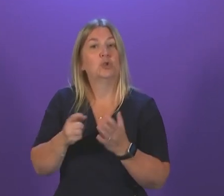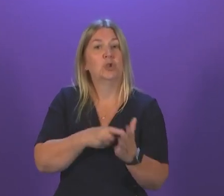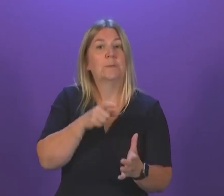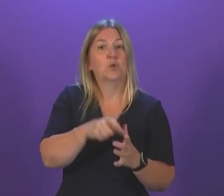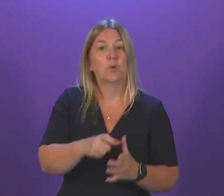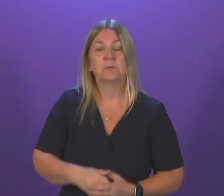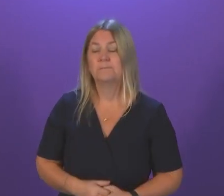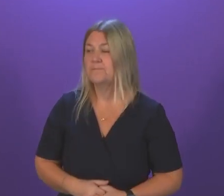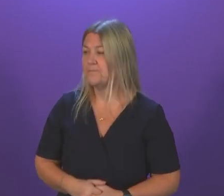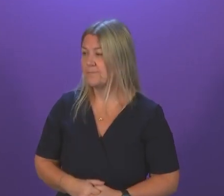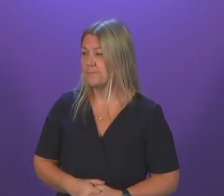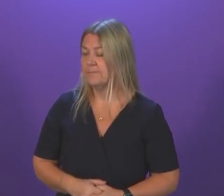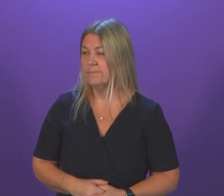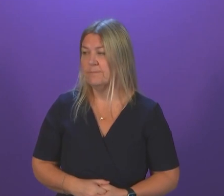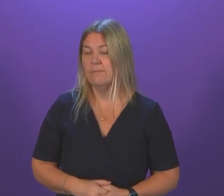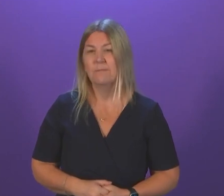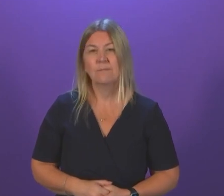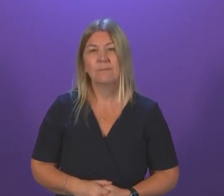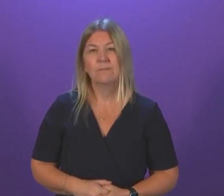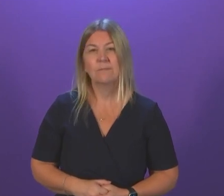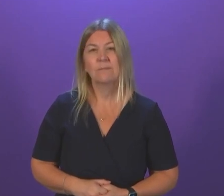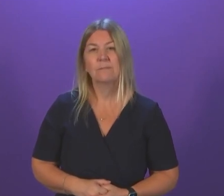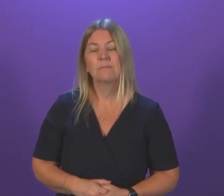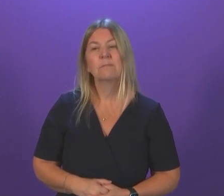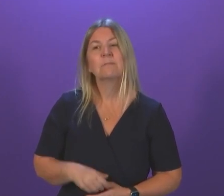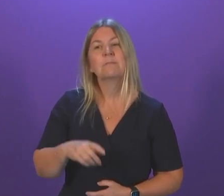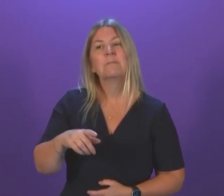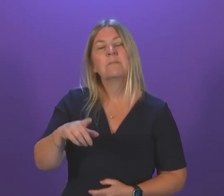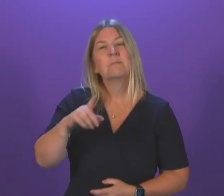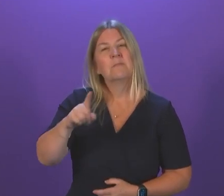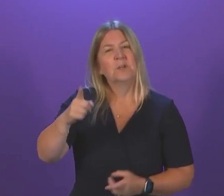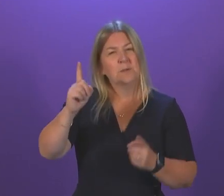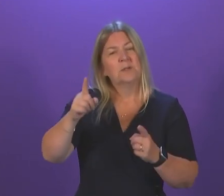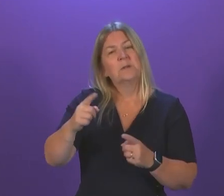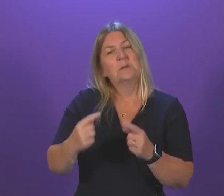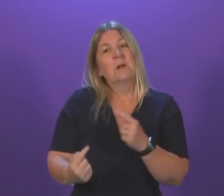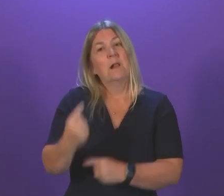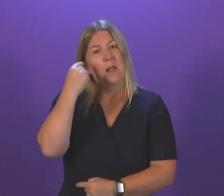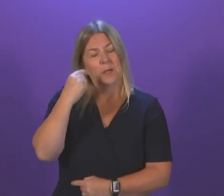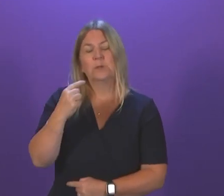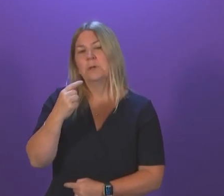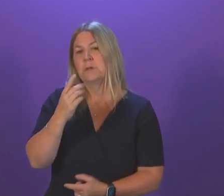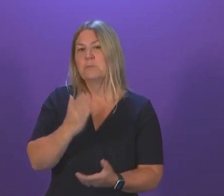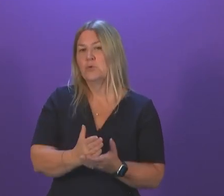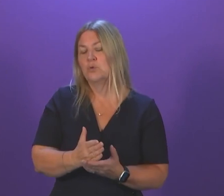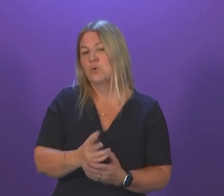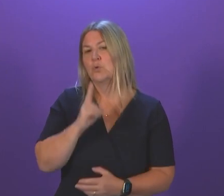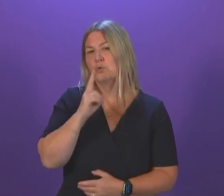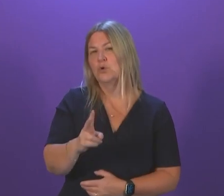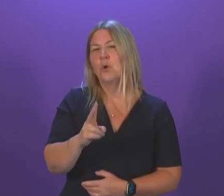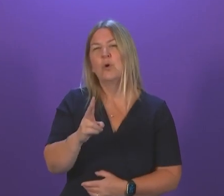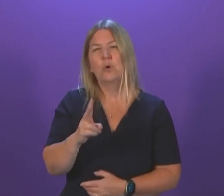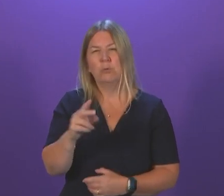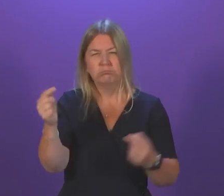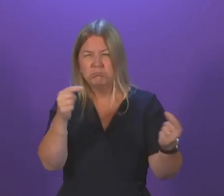Thank you, Presiding Officer. First Minister, last week you'll have seen and heard the reports of the disgraceful anti-Catholic singing during the Orange Order